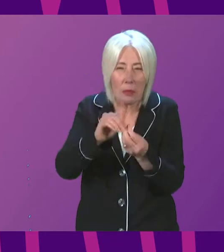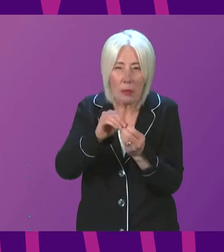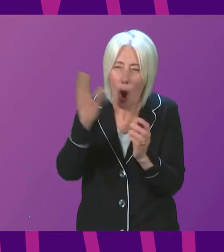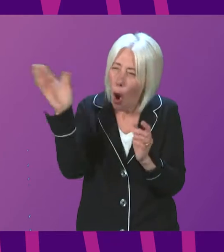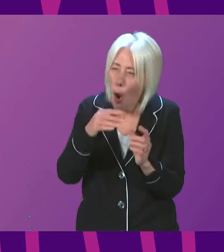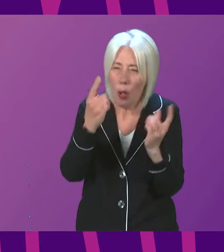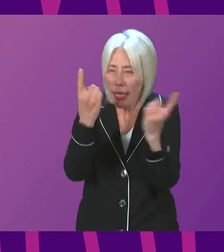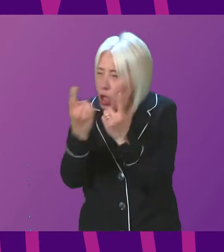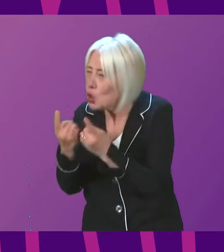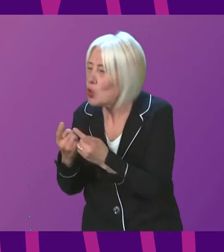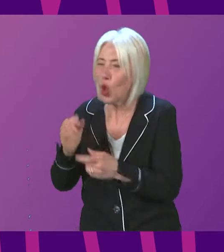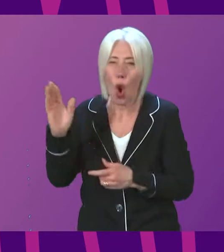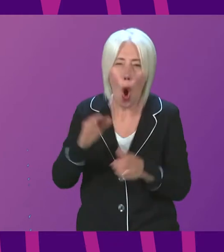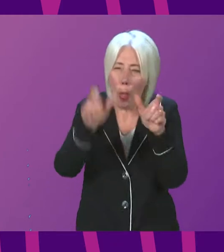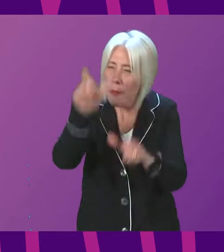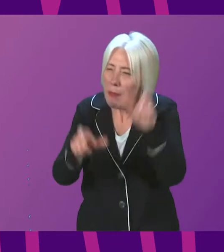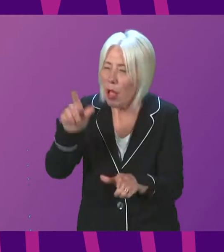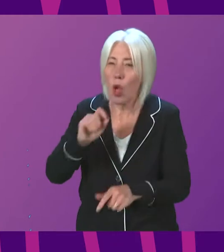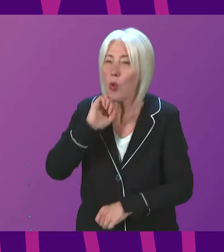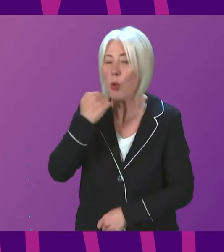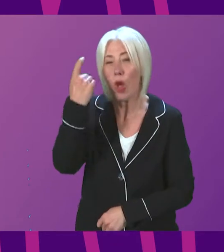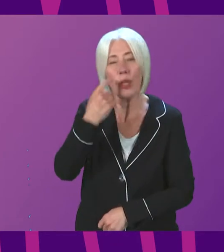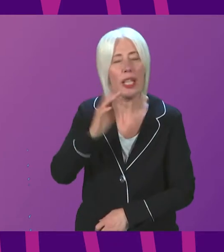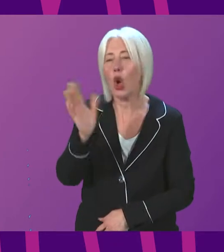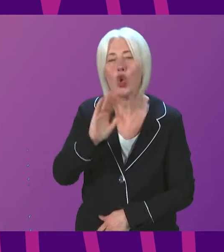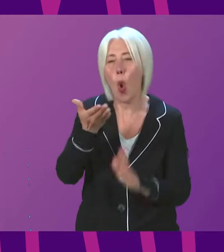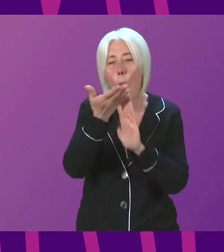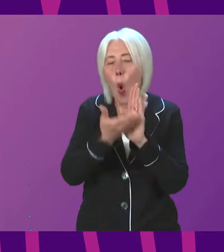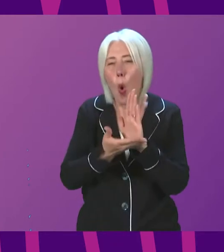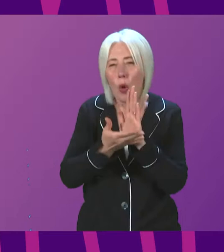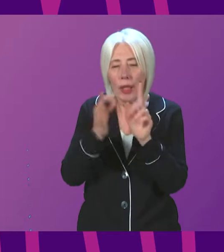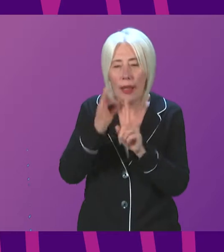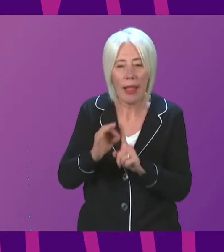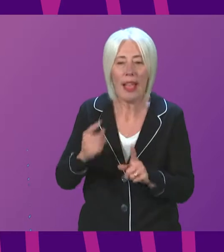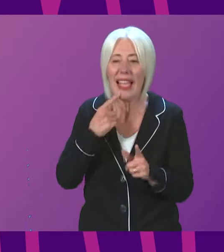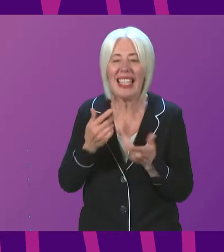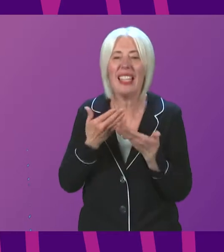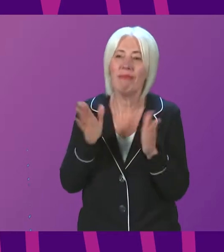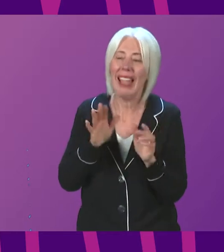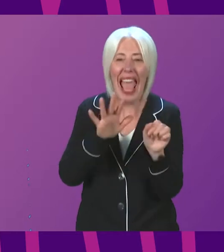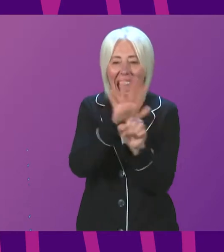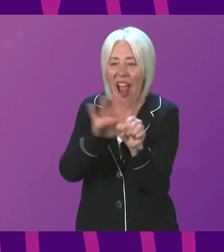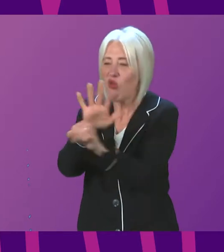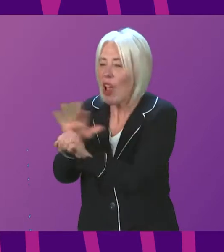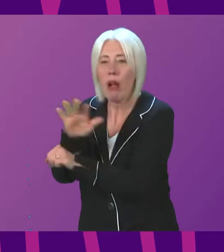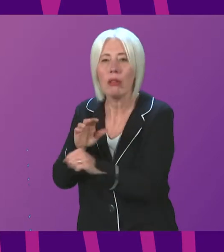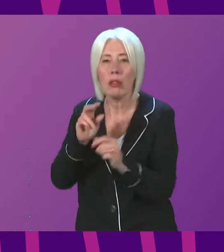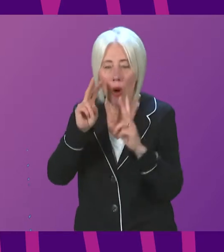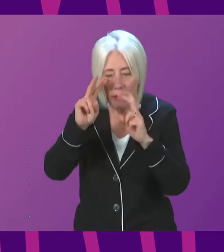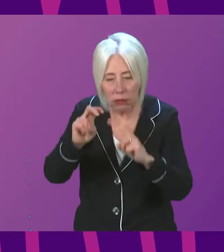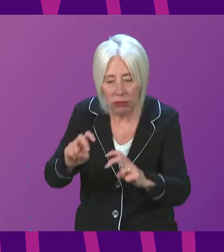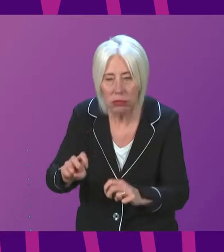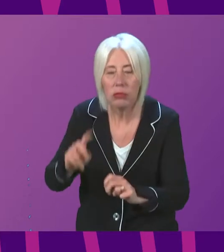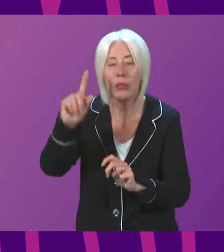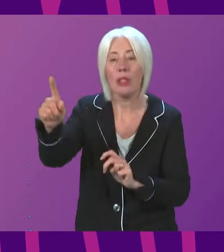or every person that the inquiry will consider. Instead, they specify areas of investigation and the inquiry will interpret